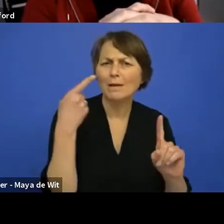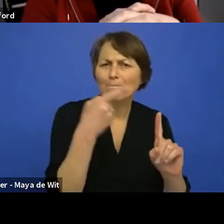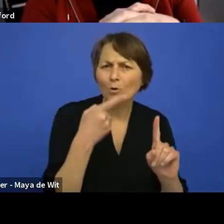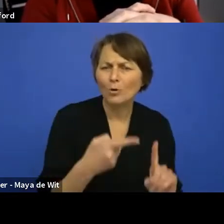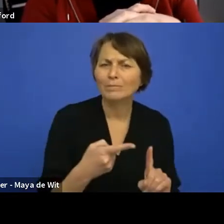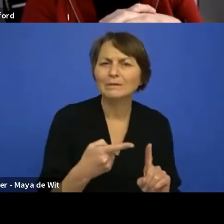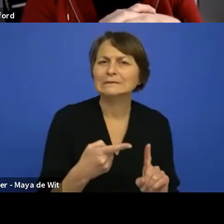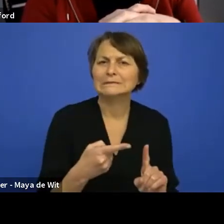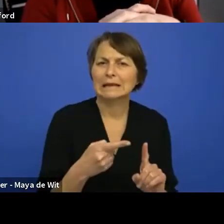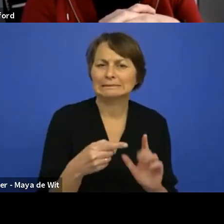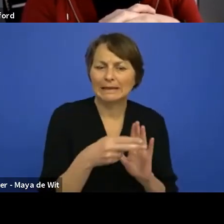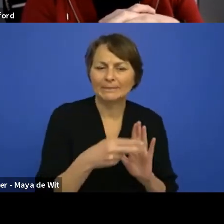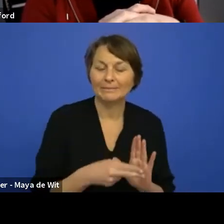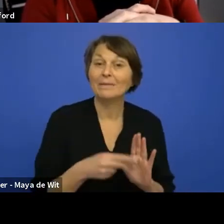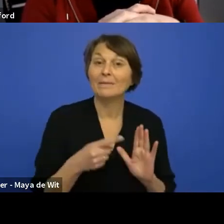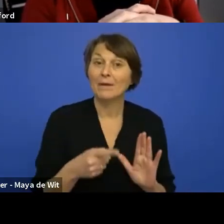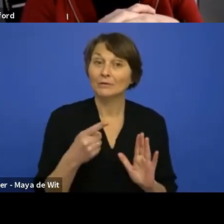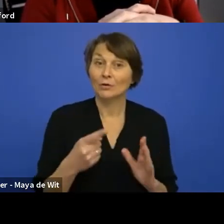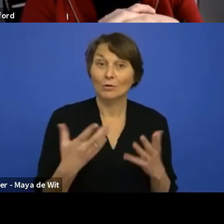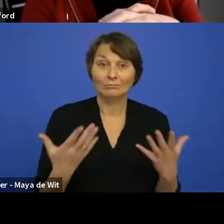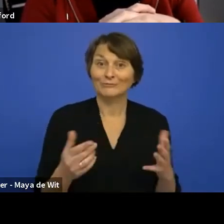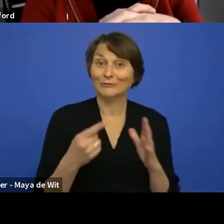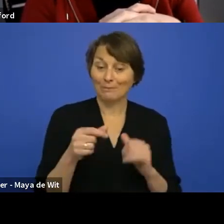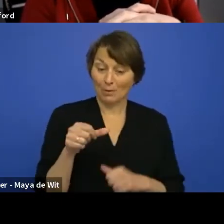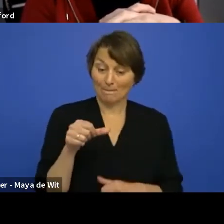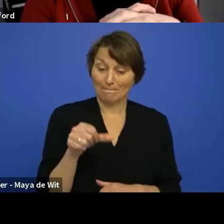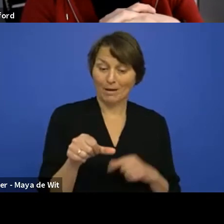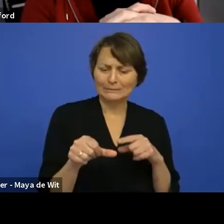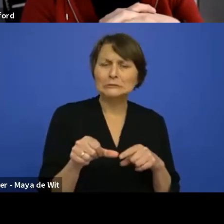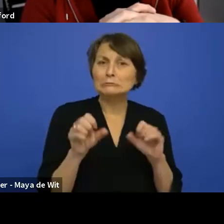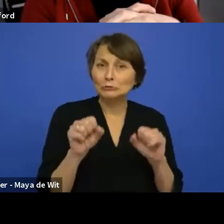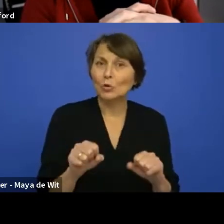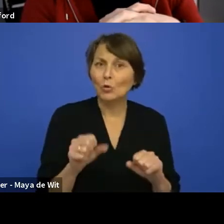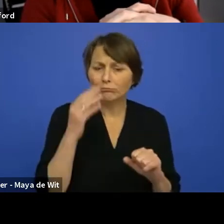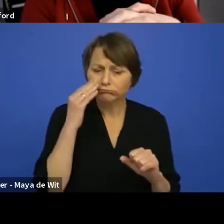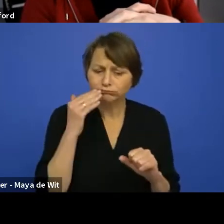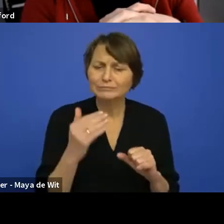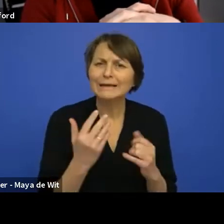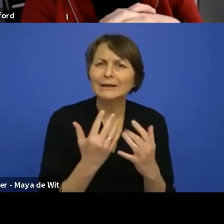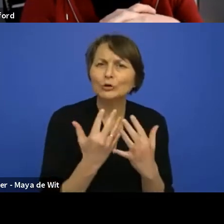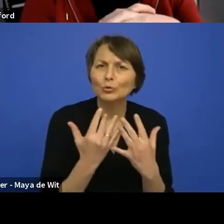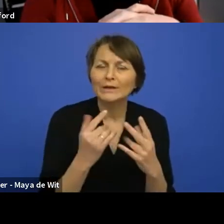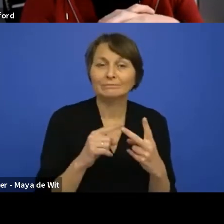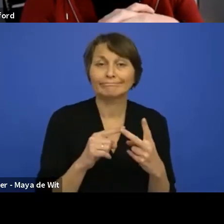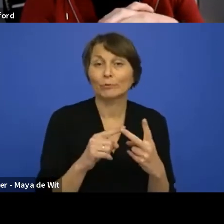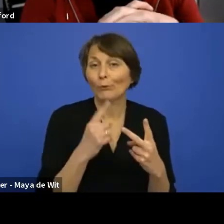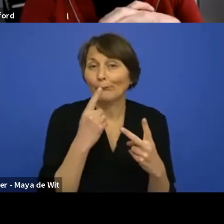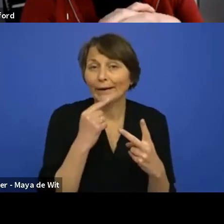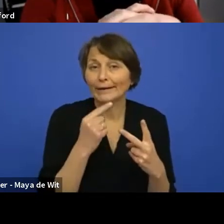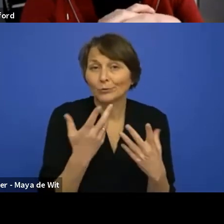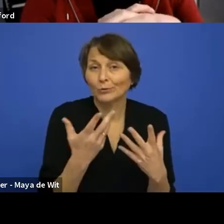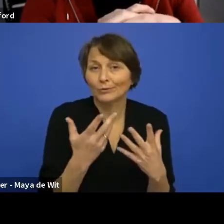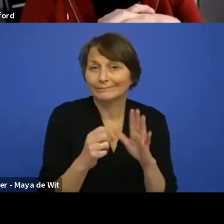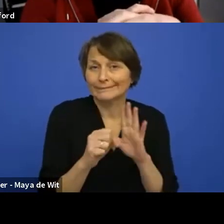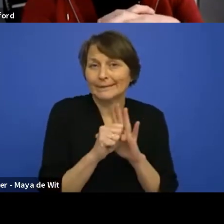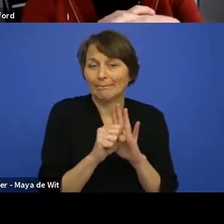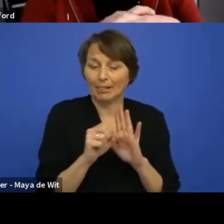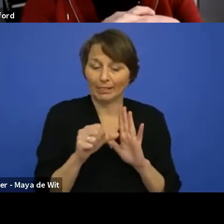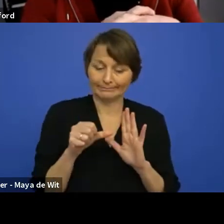know, today, it can be green or red, depending on the symbolic purpose of it. And that's not named